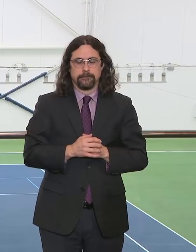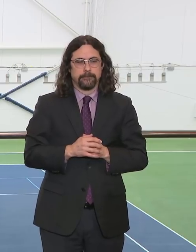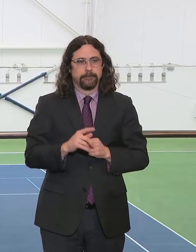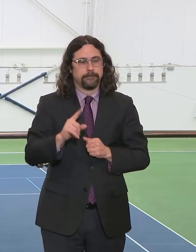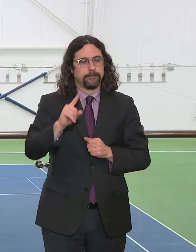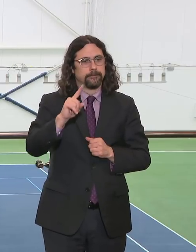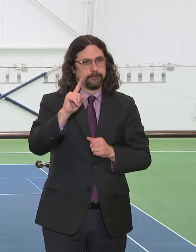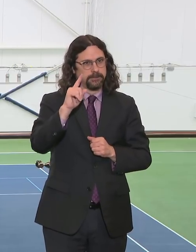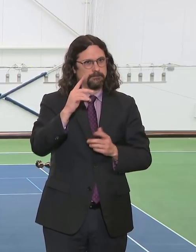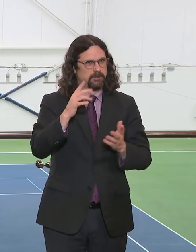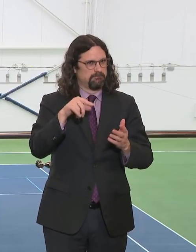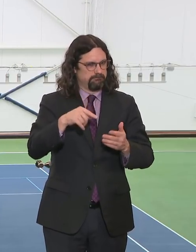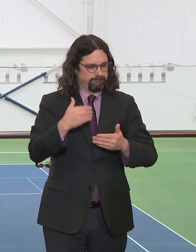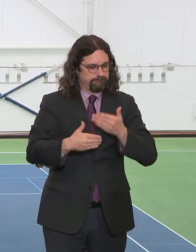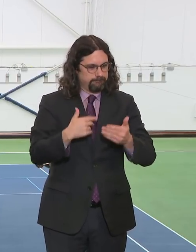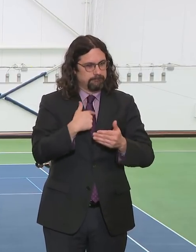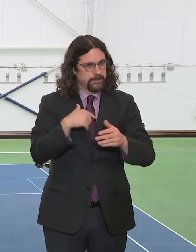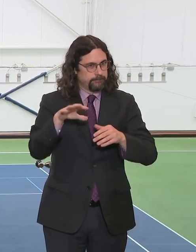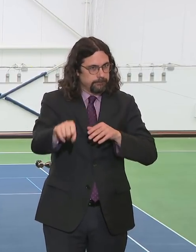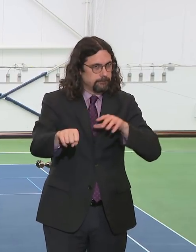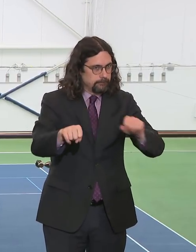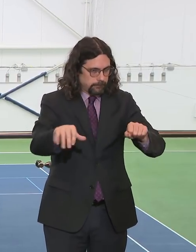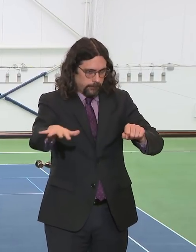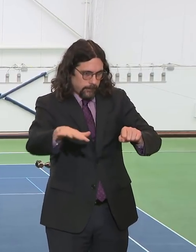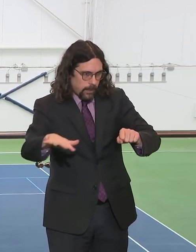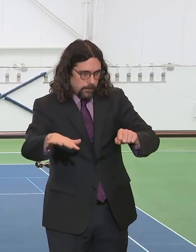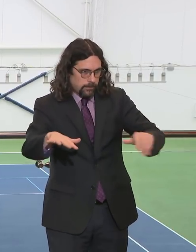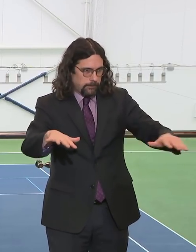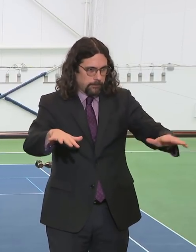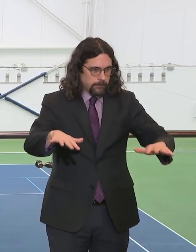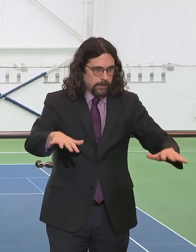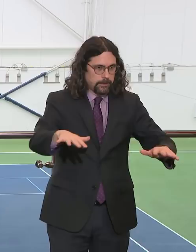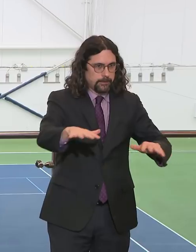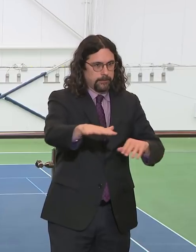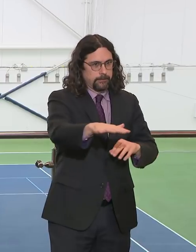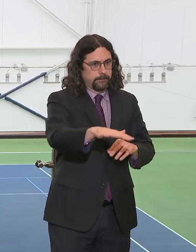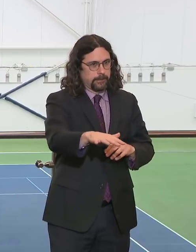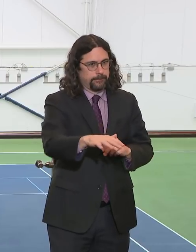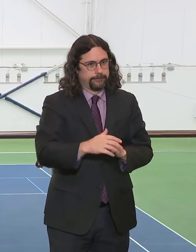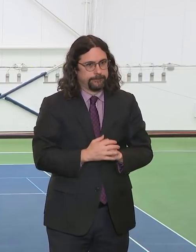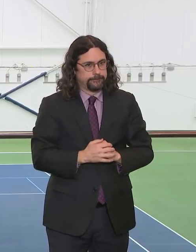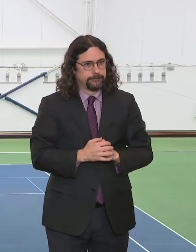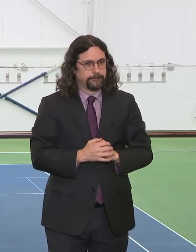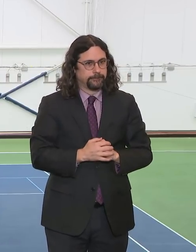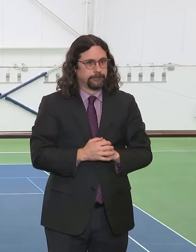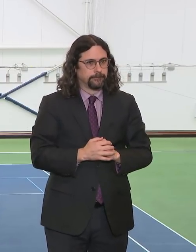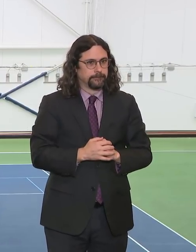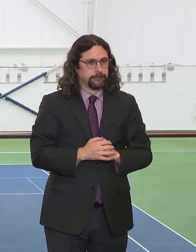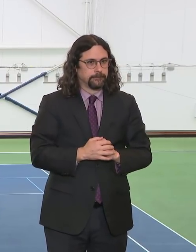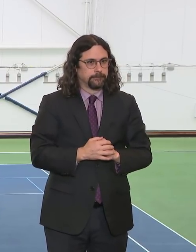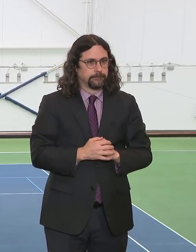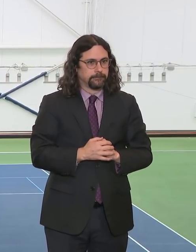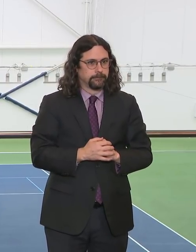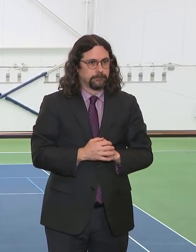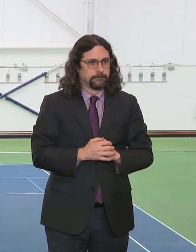start, and if my colleagues want to jump in at any point, just start walking toward me and I'll get out of the way because of social distancing. Stay there, Deanne.